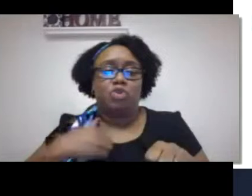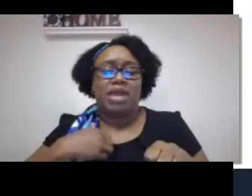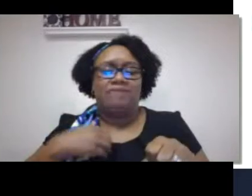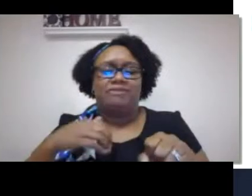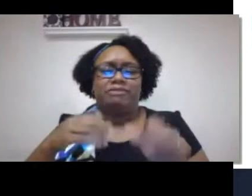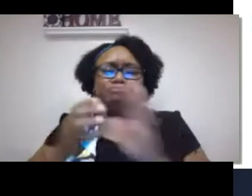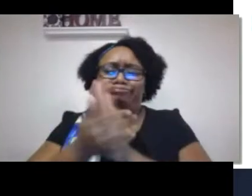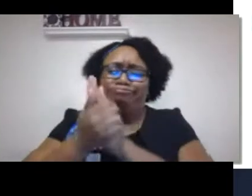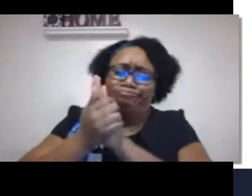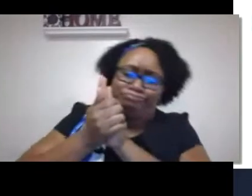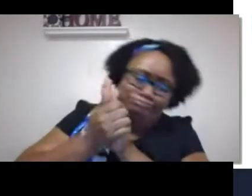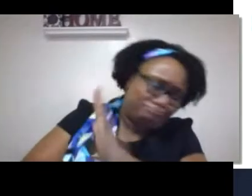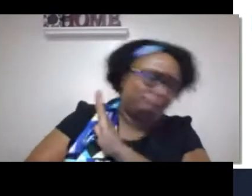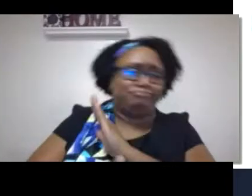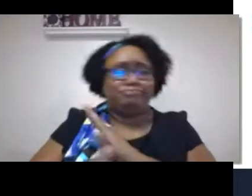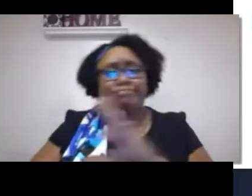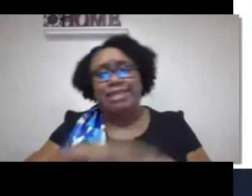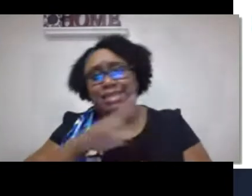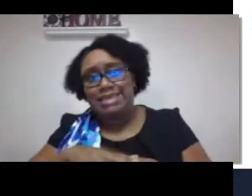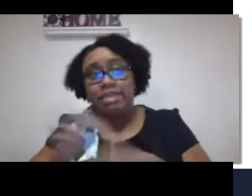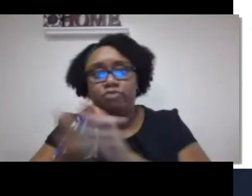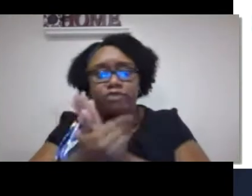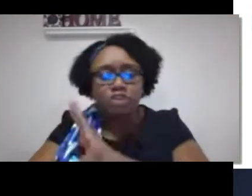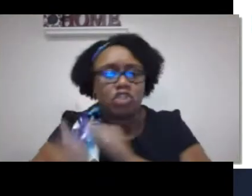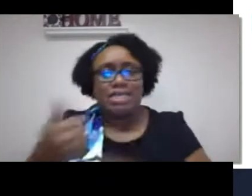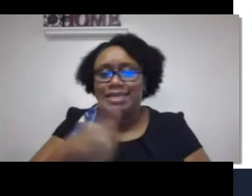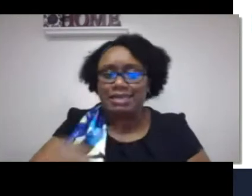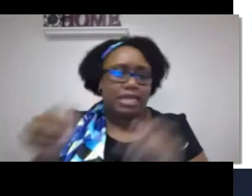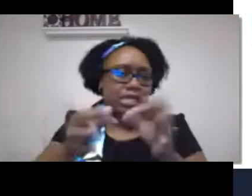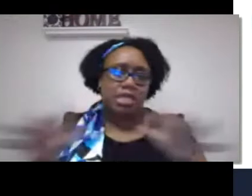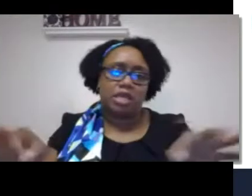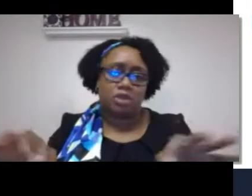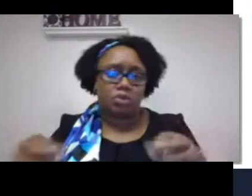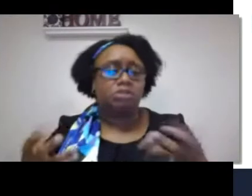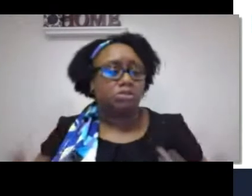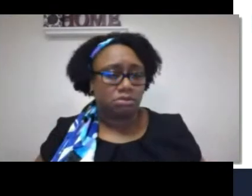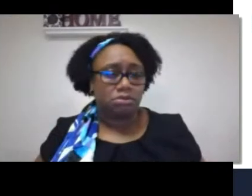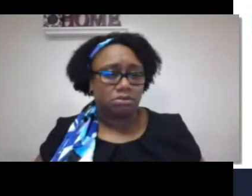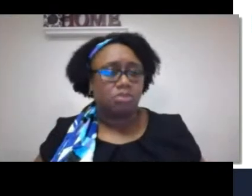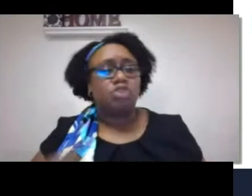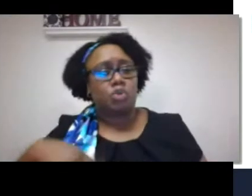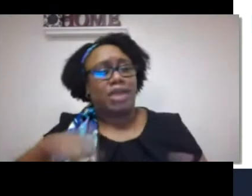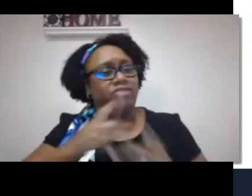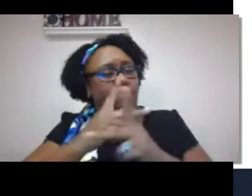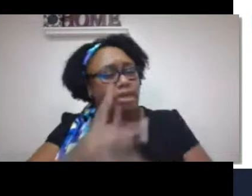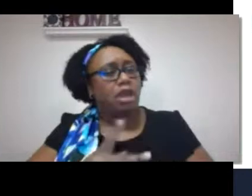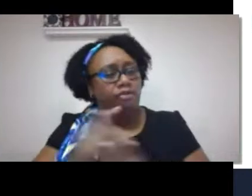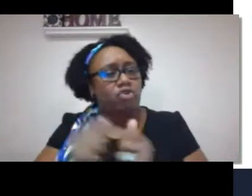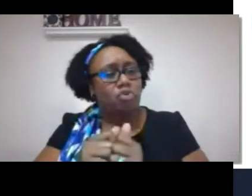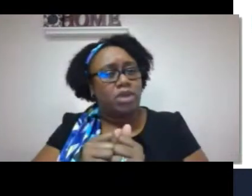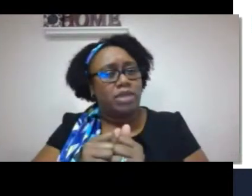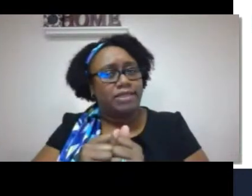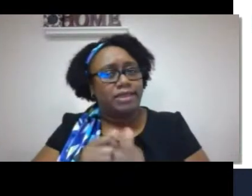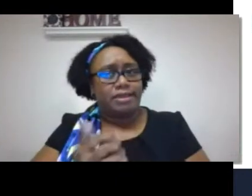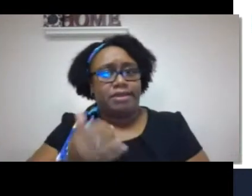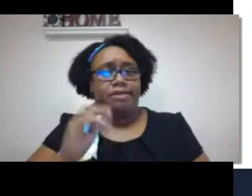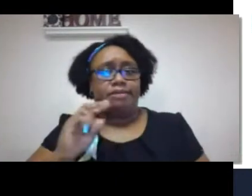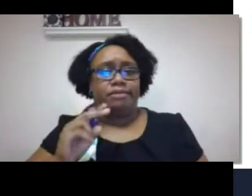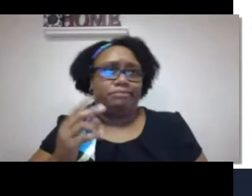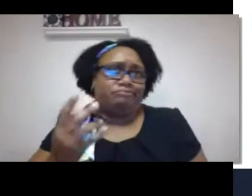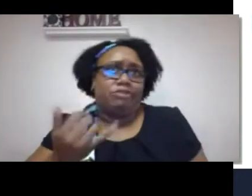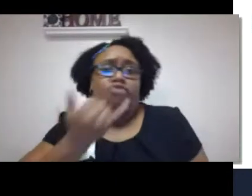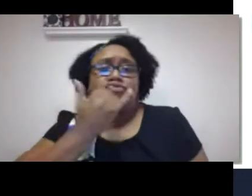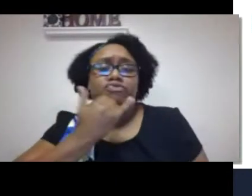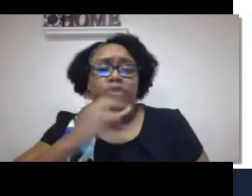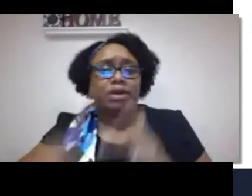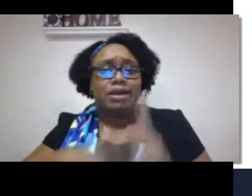delays. And it could cause children that do not have native skills fluency in